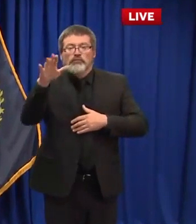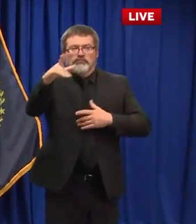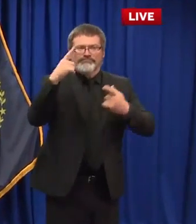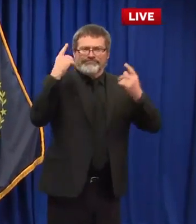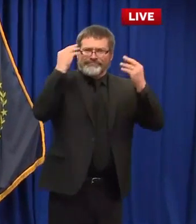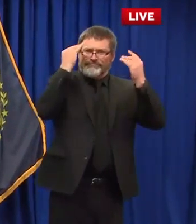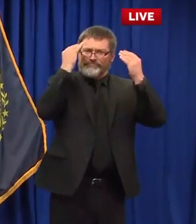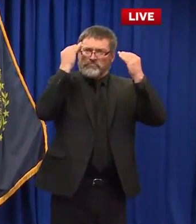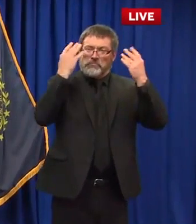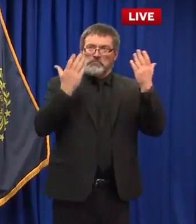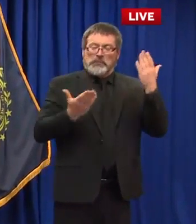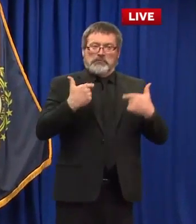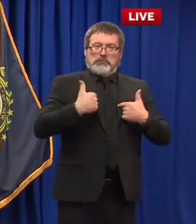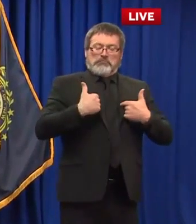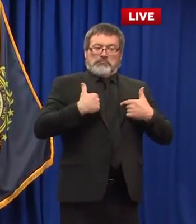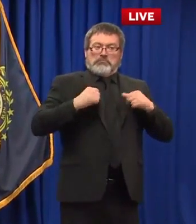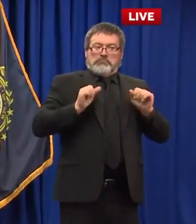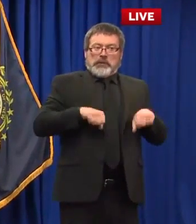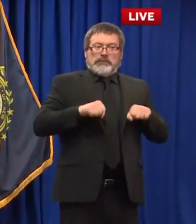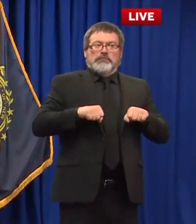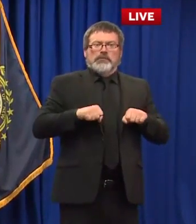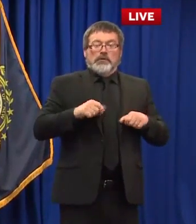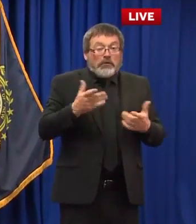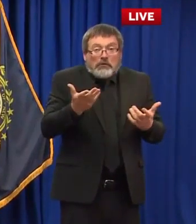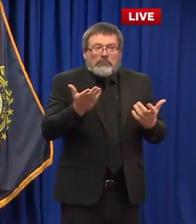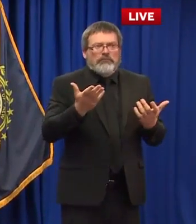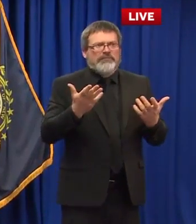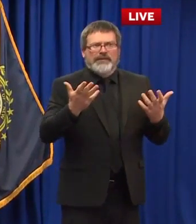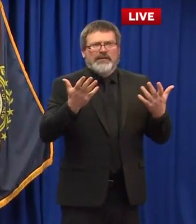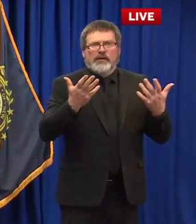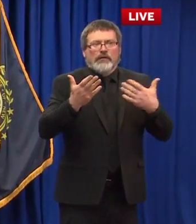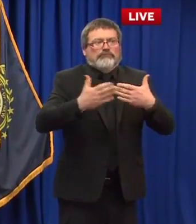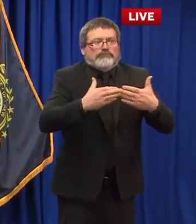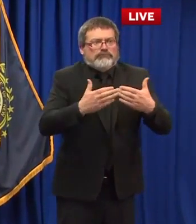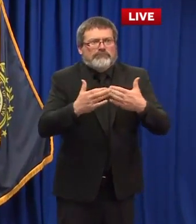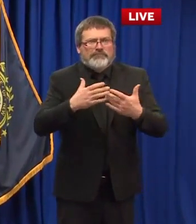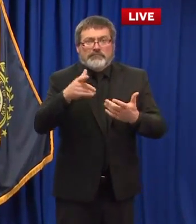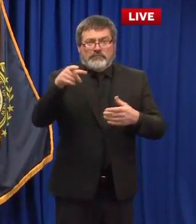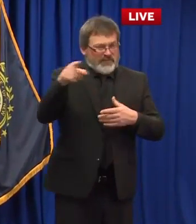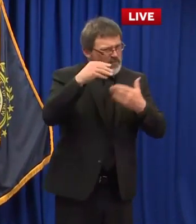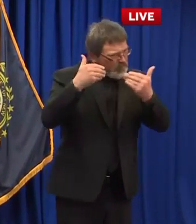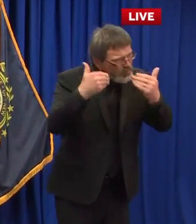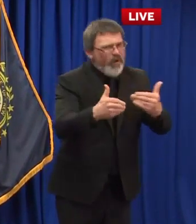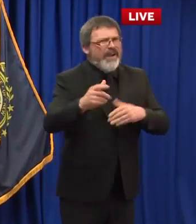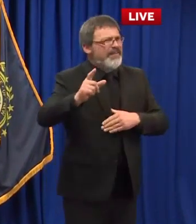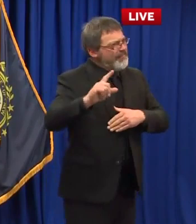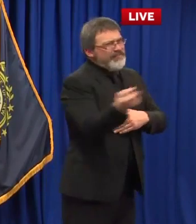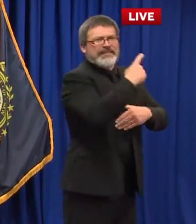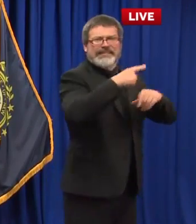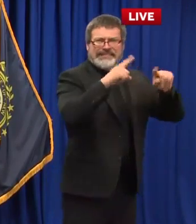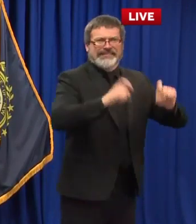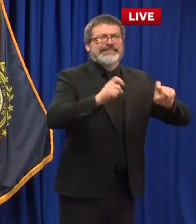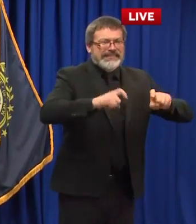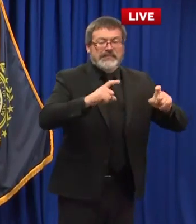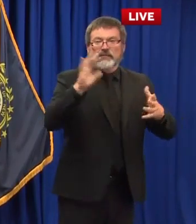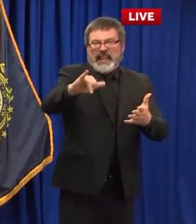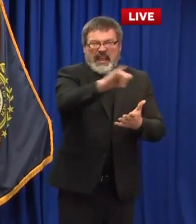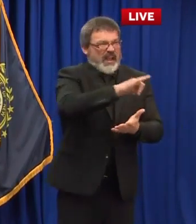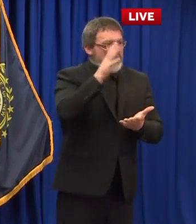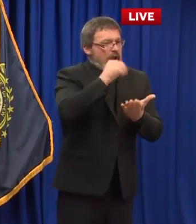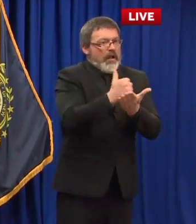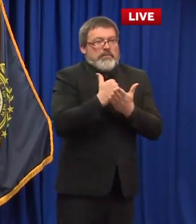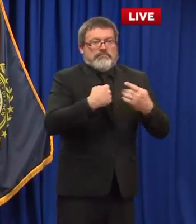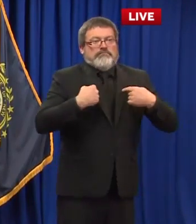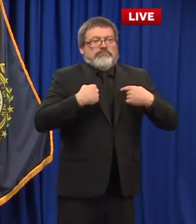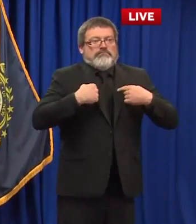really helps us identify individuals, making sure that you are keeping you, your family, your coworkers, whatever it might be safe, those who you might come in contact with.